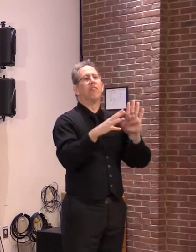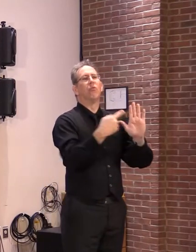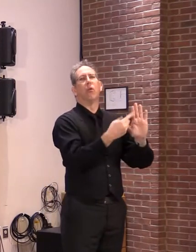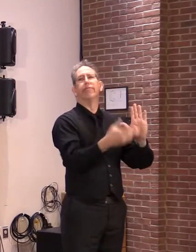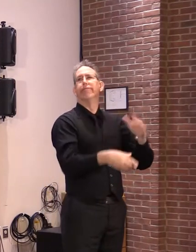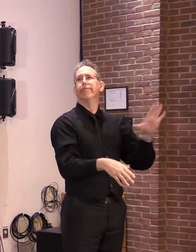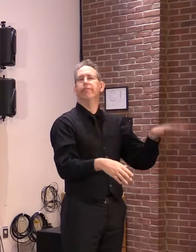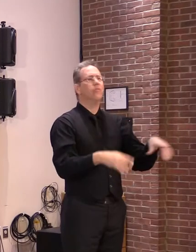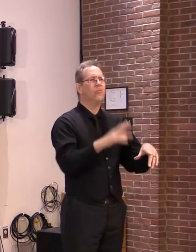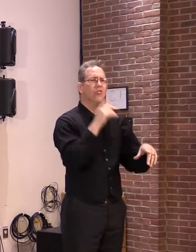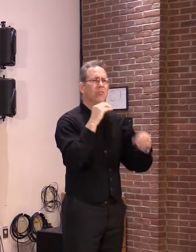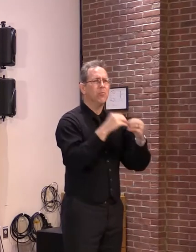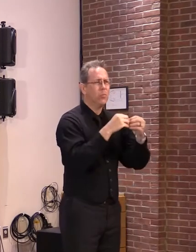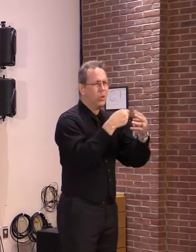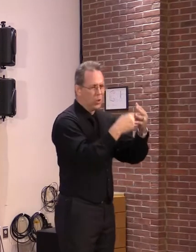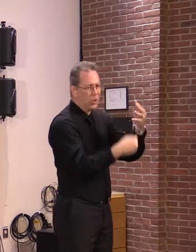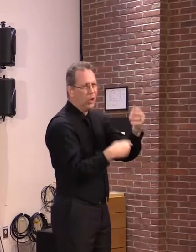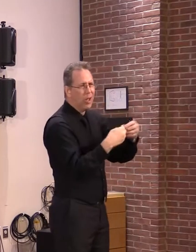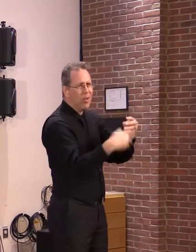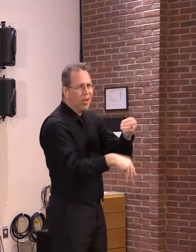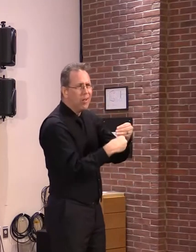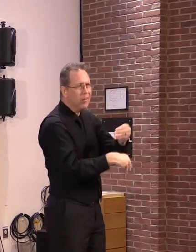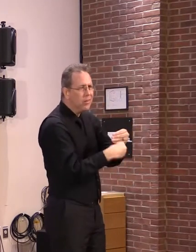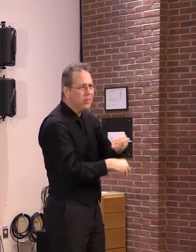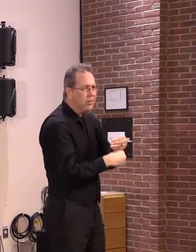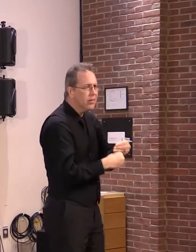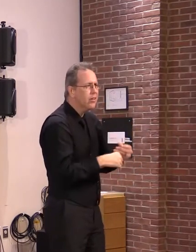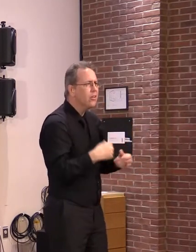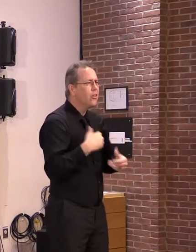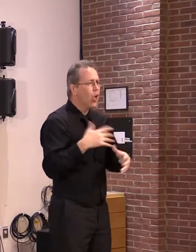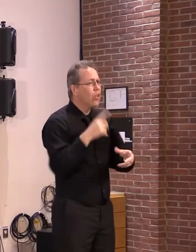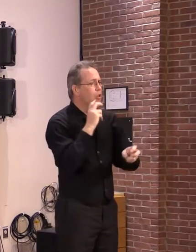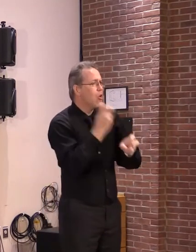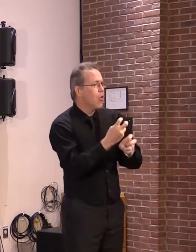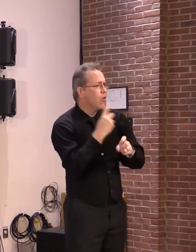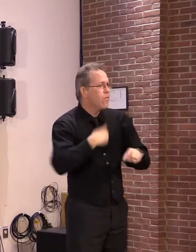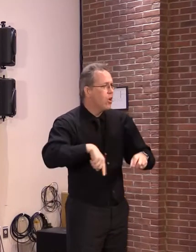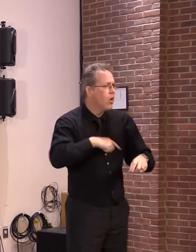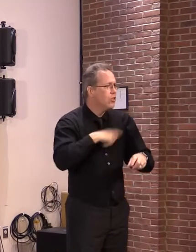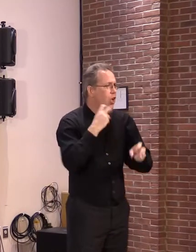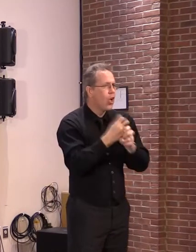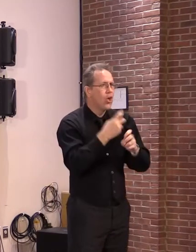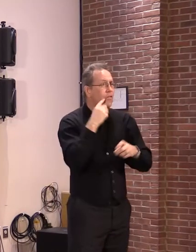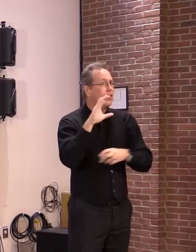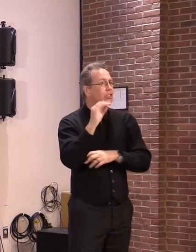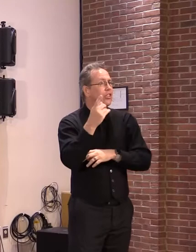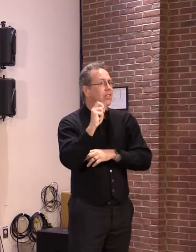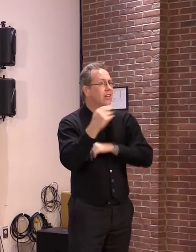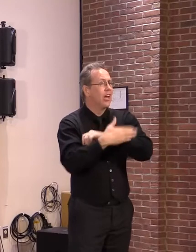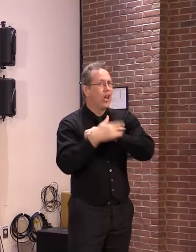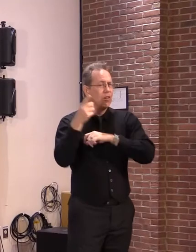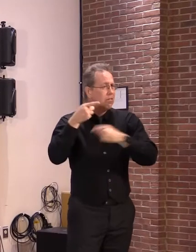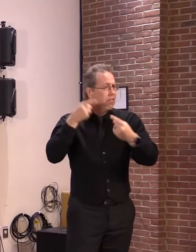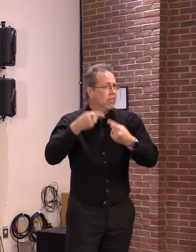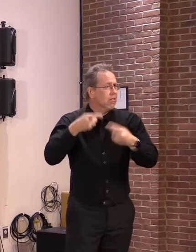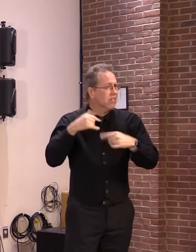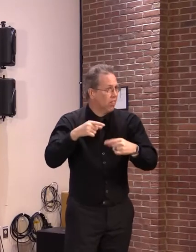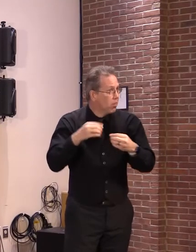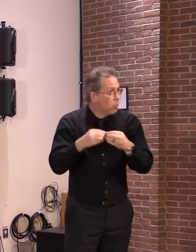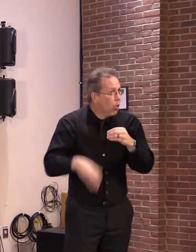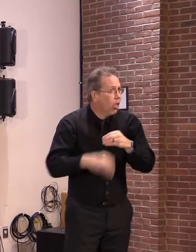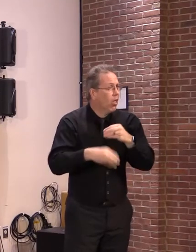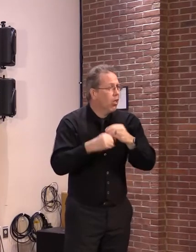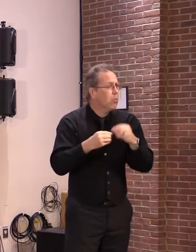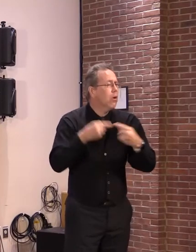it is already so hard to build housing in Burlington and Chittenden County throughout the state. We should be focused on making it easier